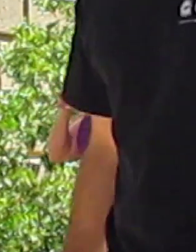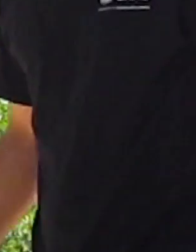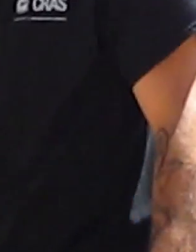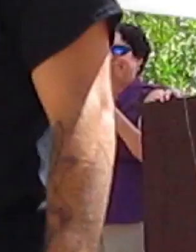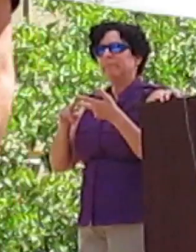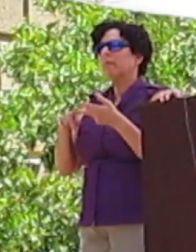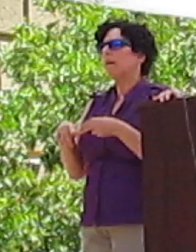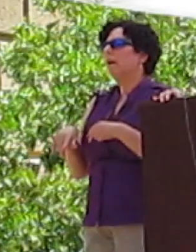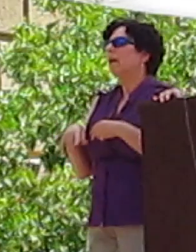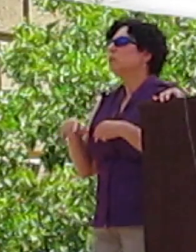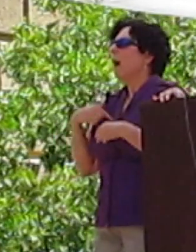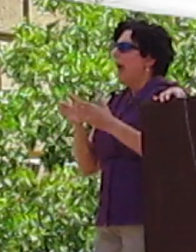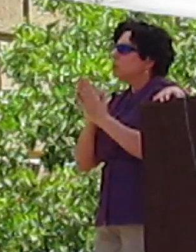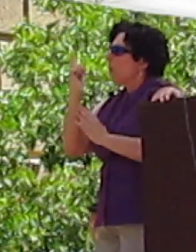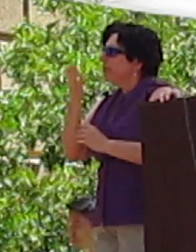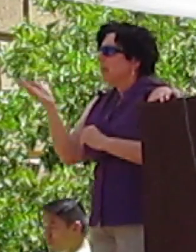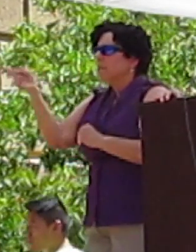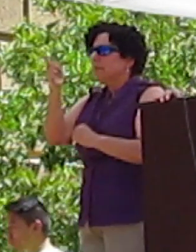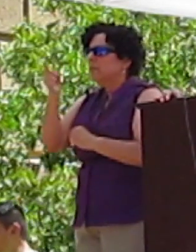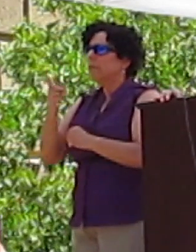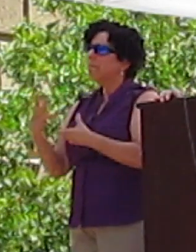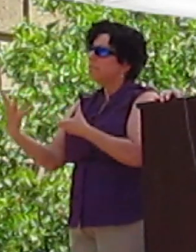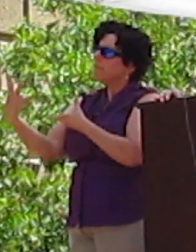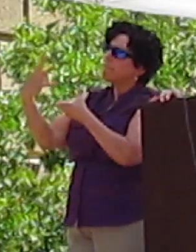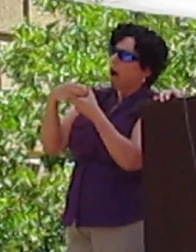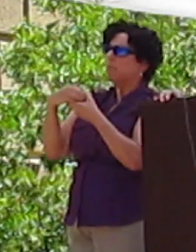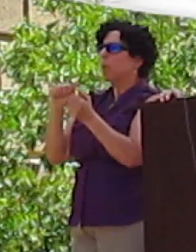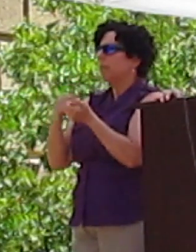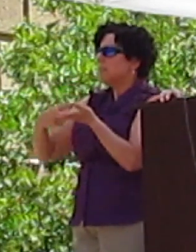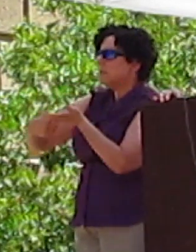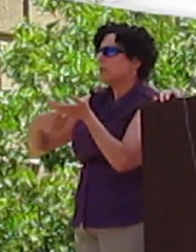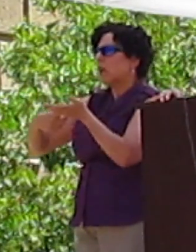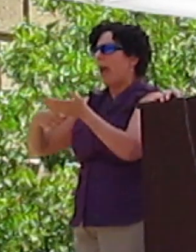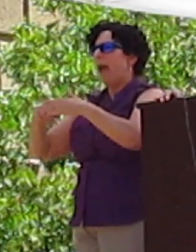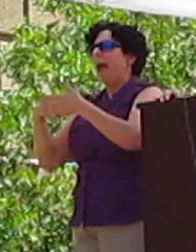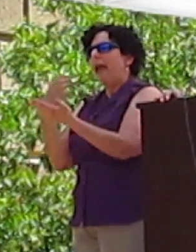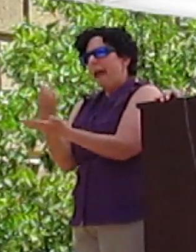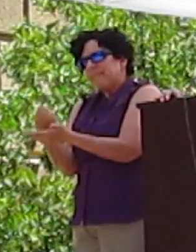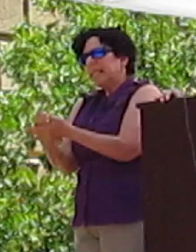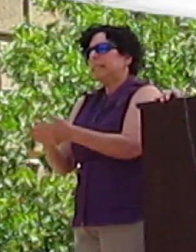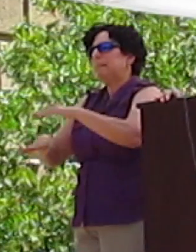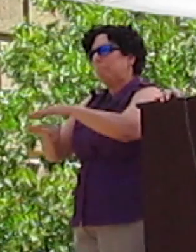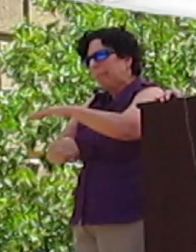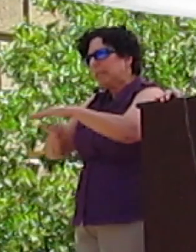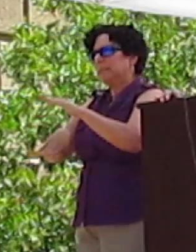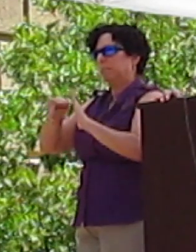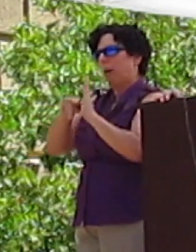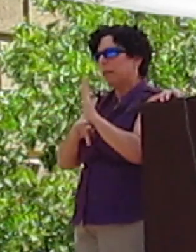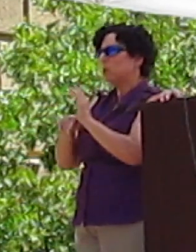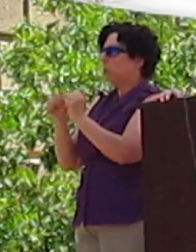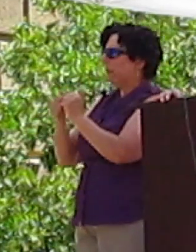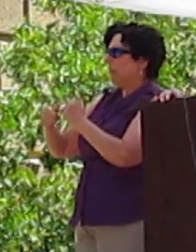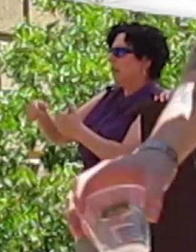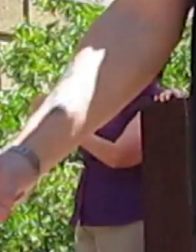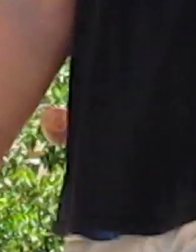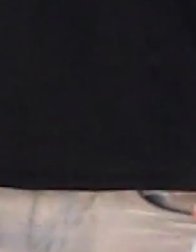So I ask one thing of you. I ask you to engage in this conversation of evidence-based policy with each other and to reach